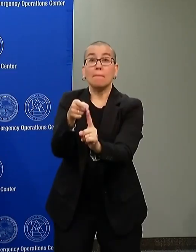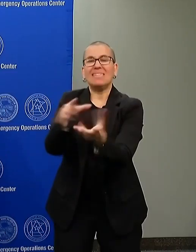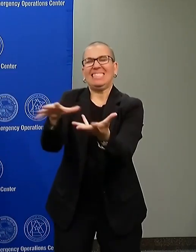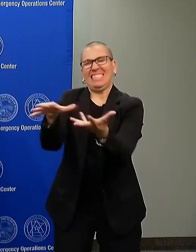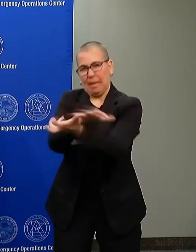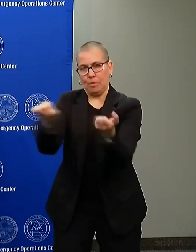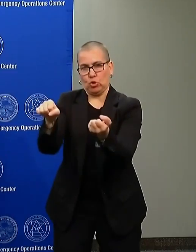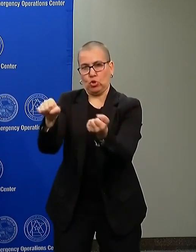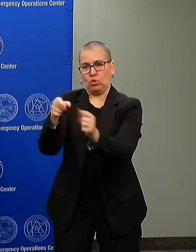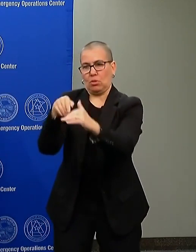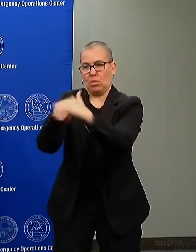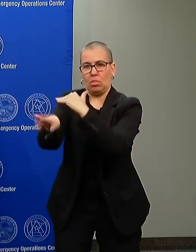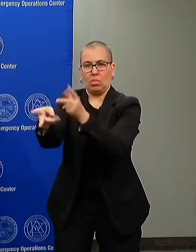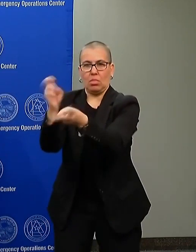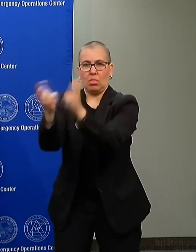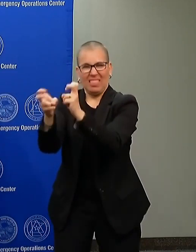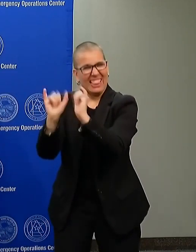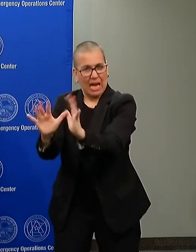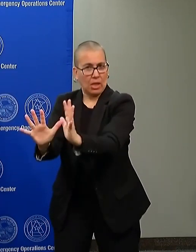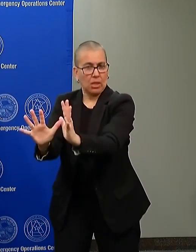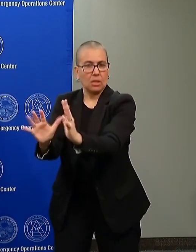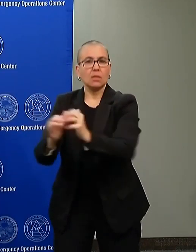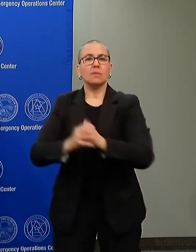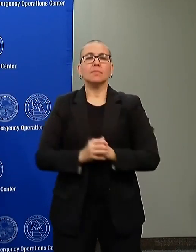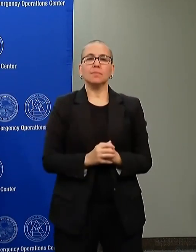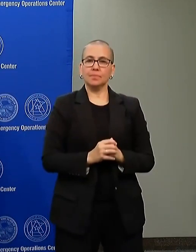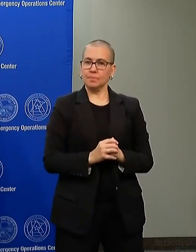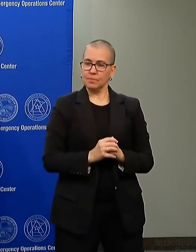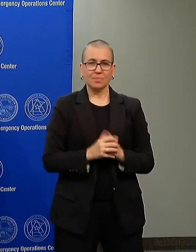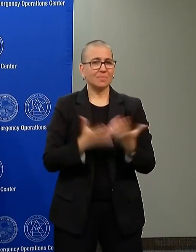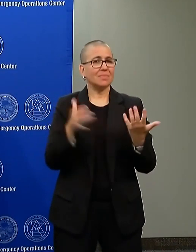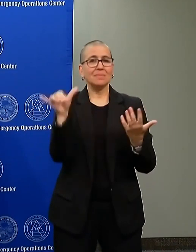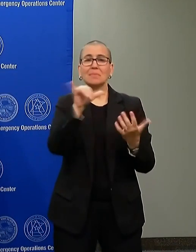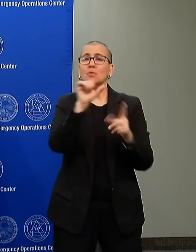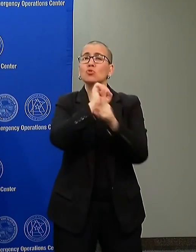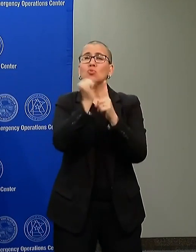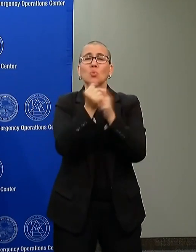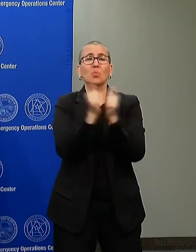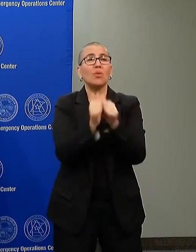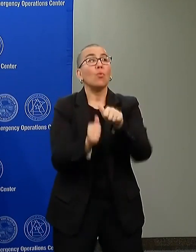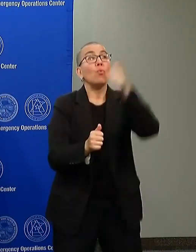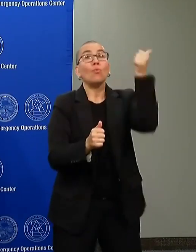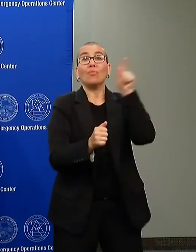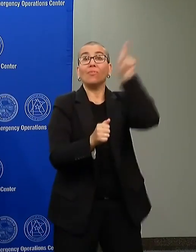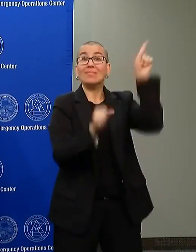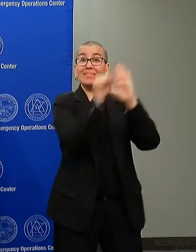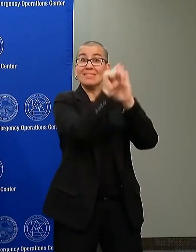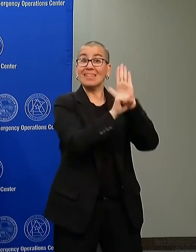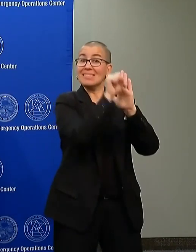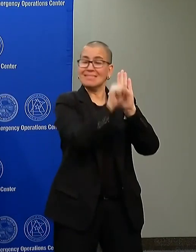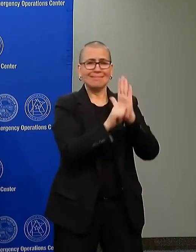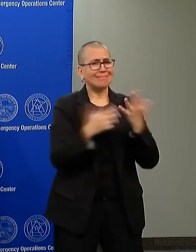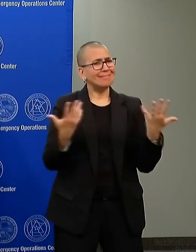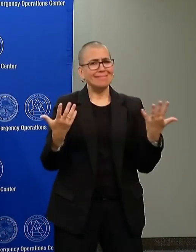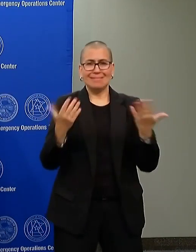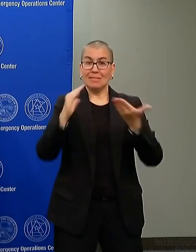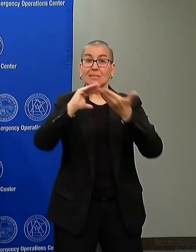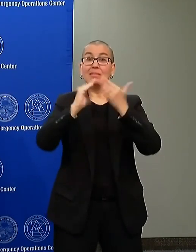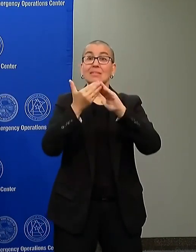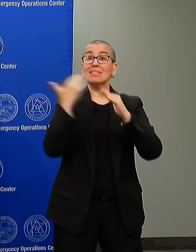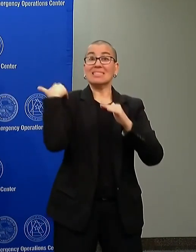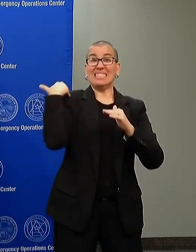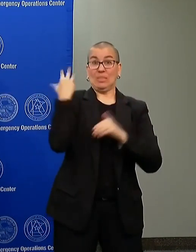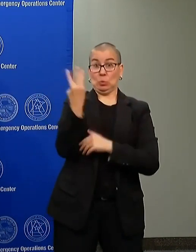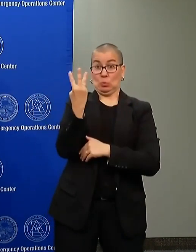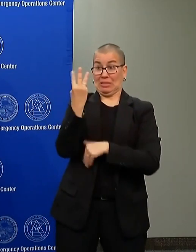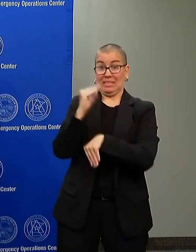speaking with governors across the country who are in the same situation trading information. Many cities are where we were on Wednesday night and